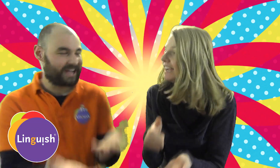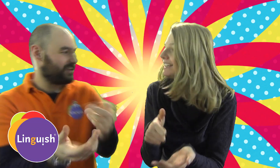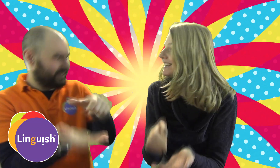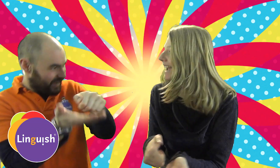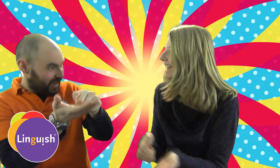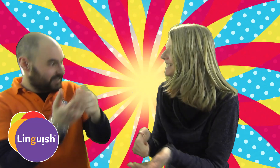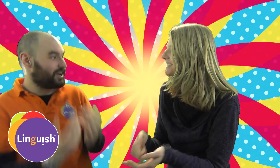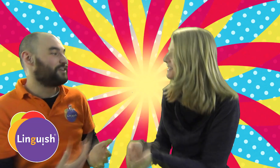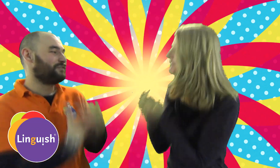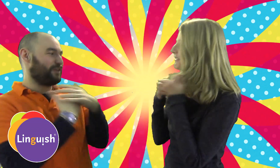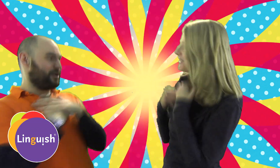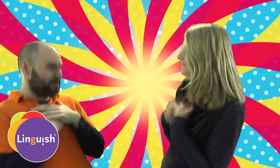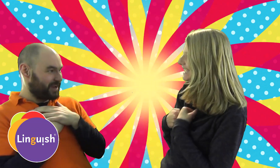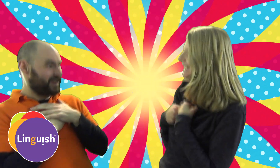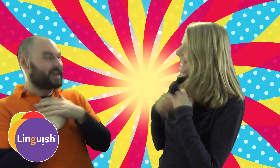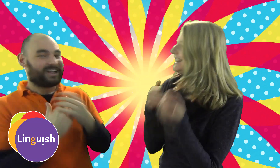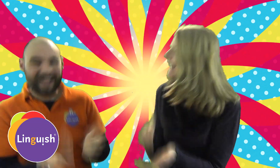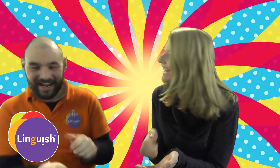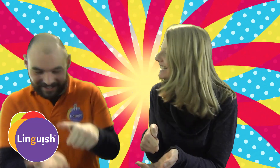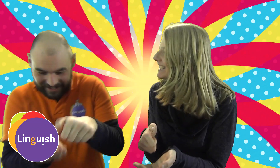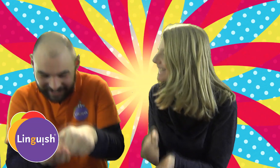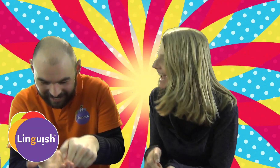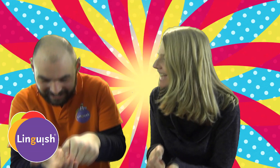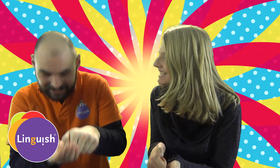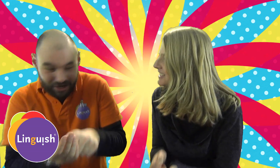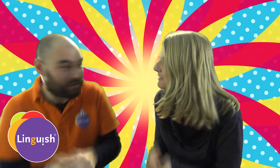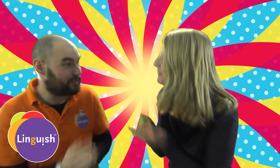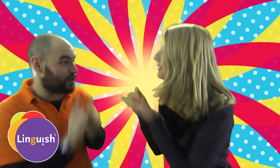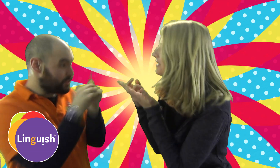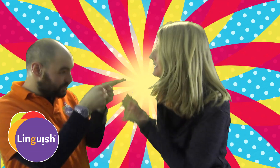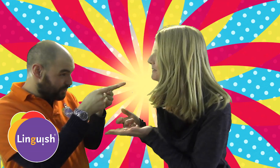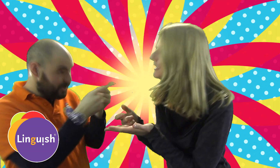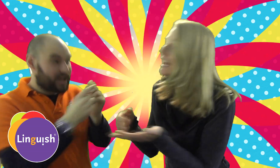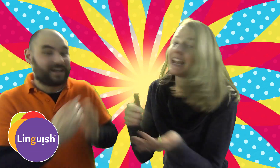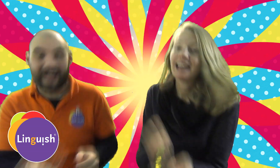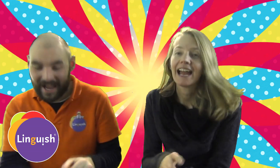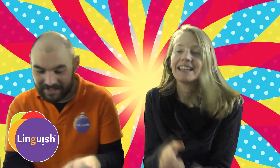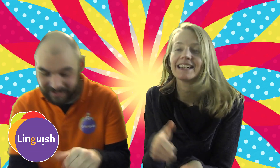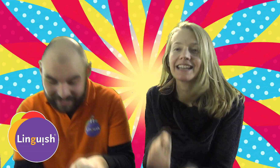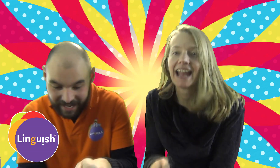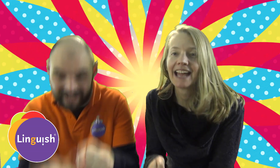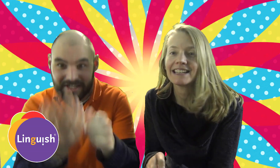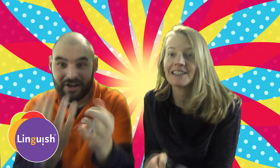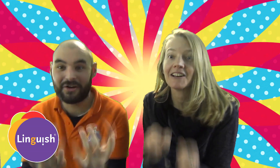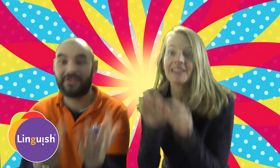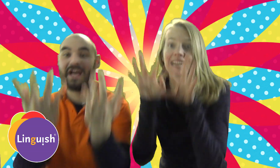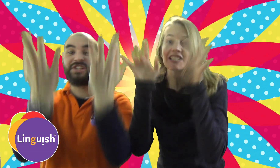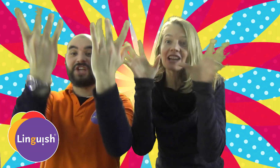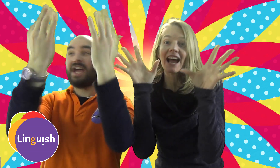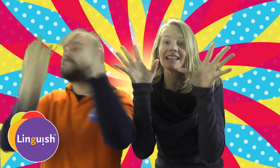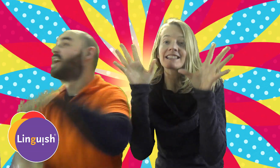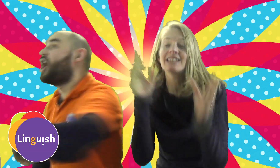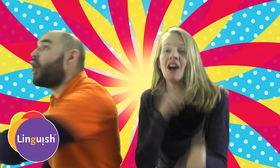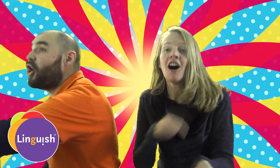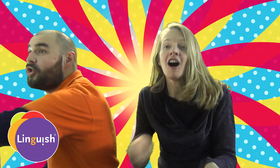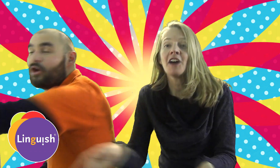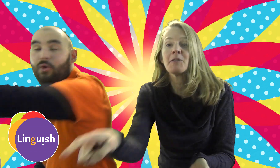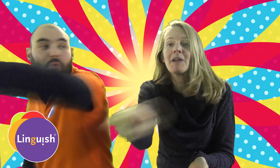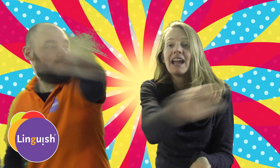a candle for me. Light a candle for you. Light a candle that shines all the way